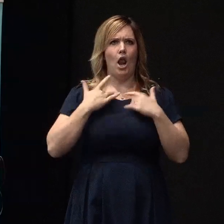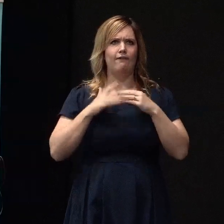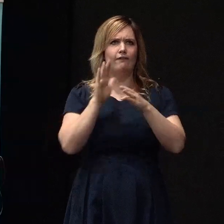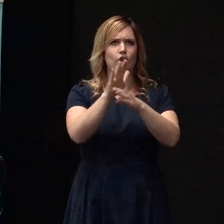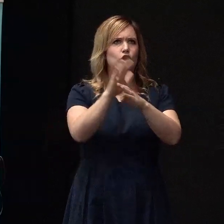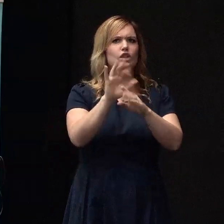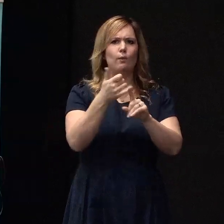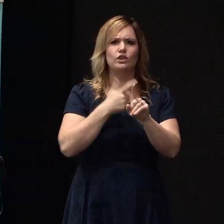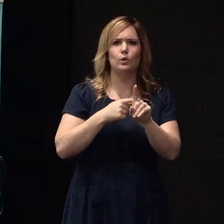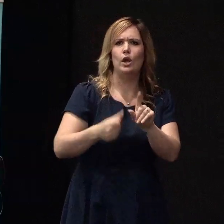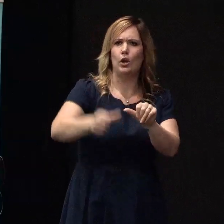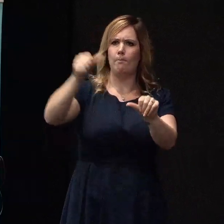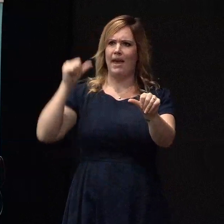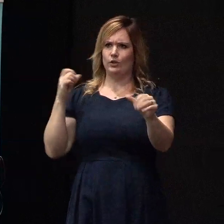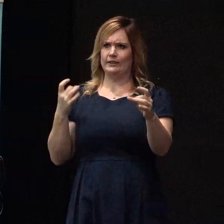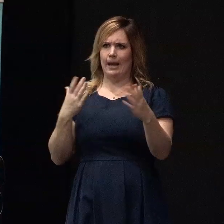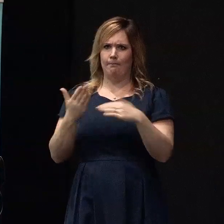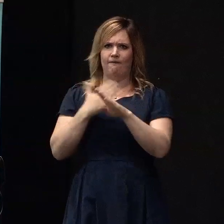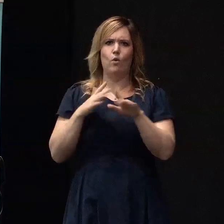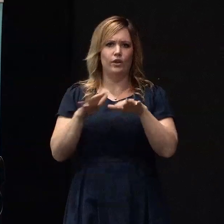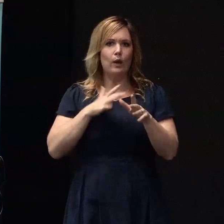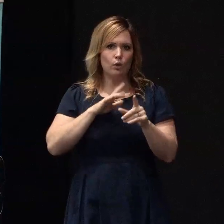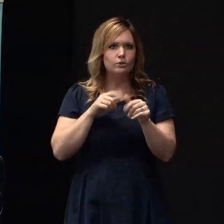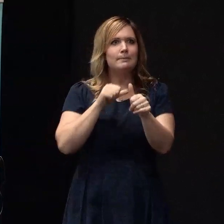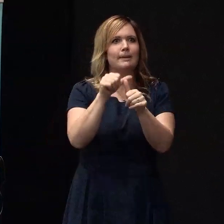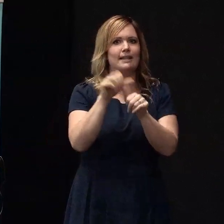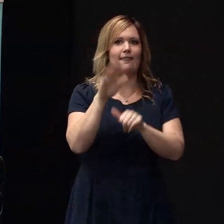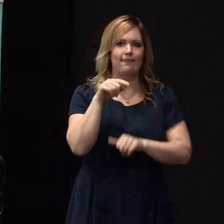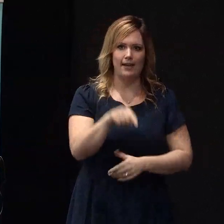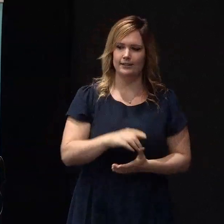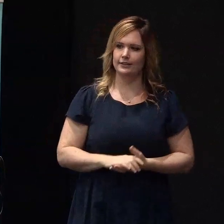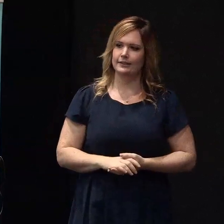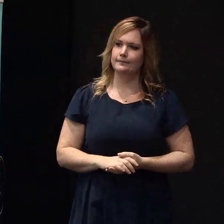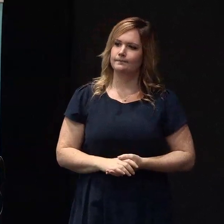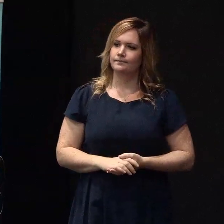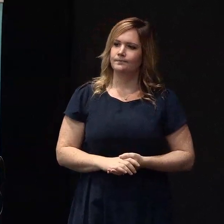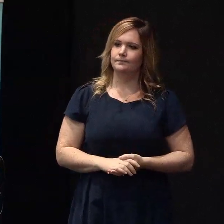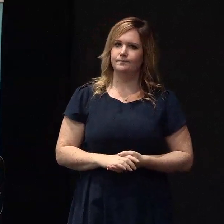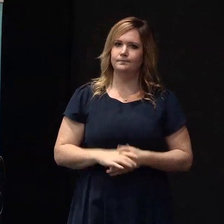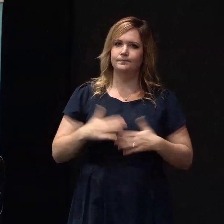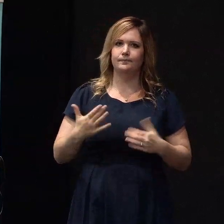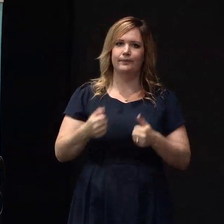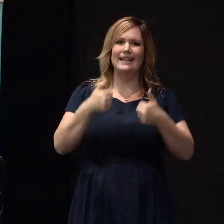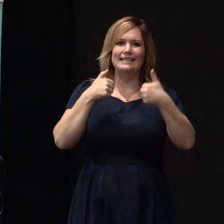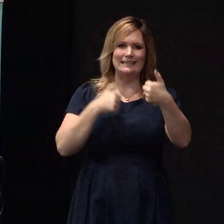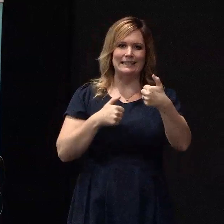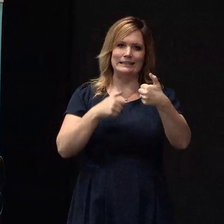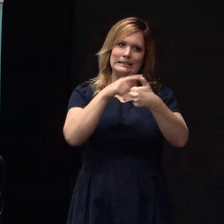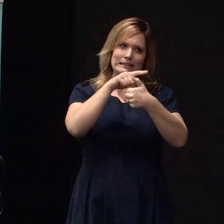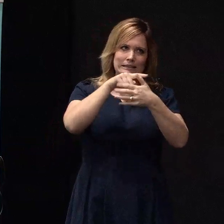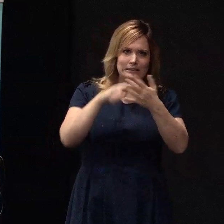what we used to have. And Rob will talk a little bit about that in a moment. So we have now six tips from Dr. Rob Gordon.